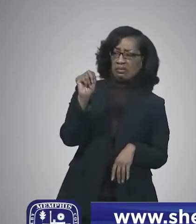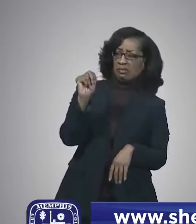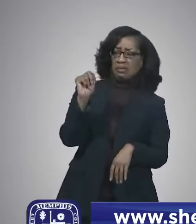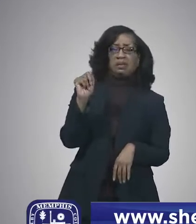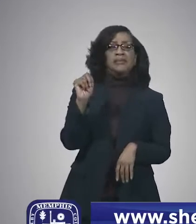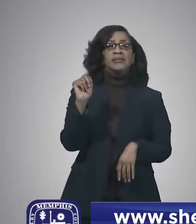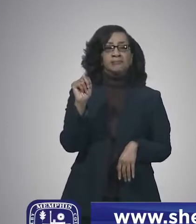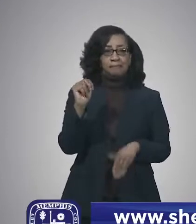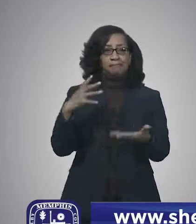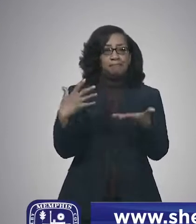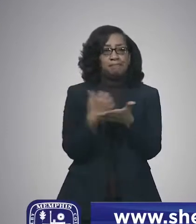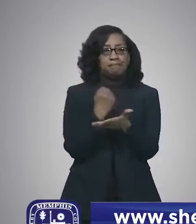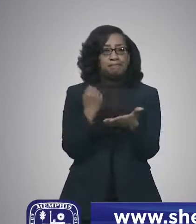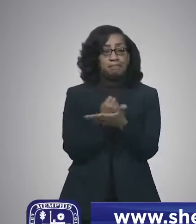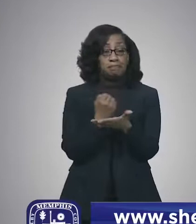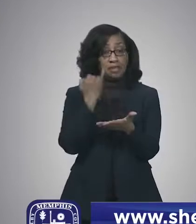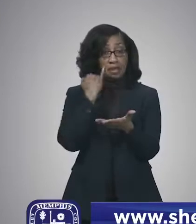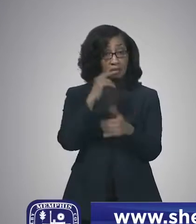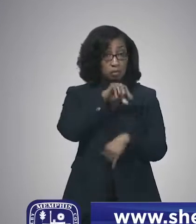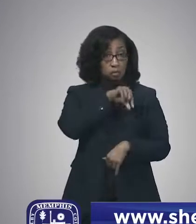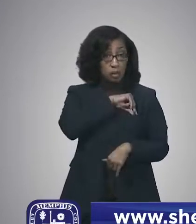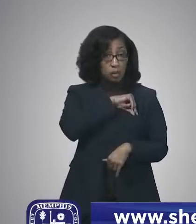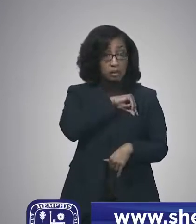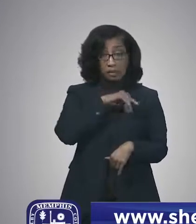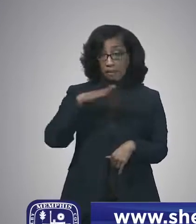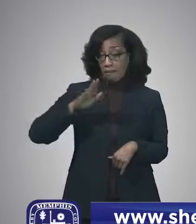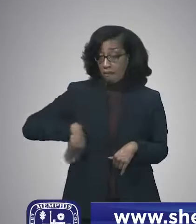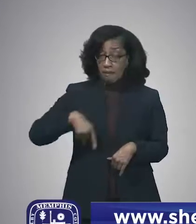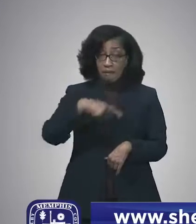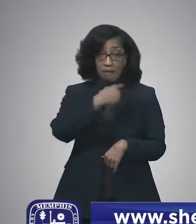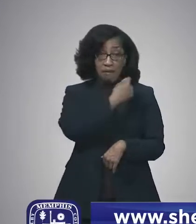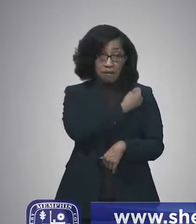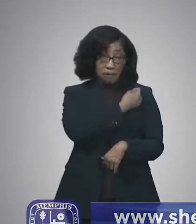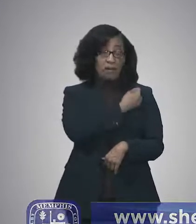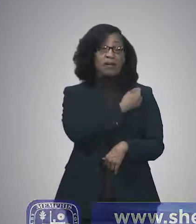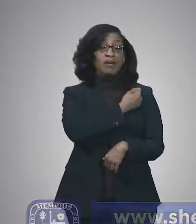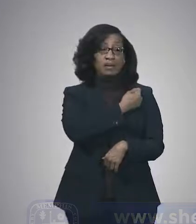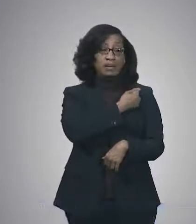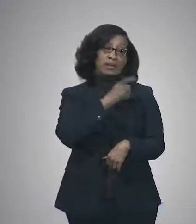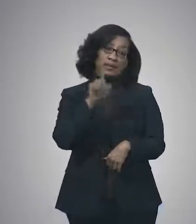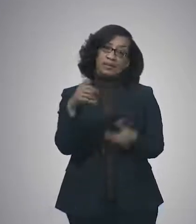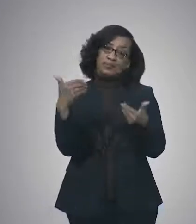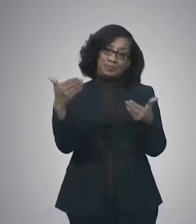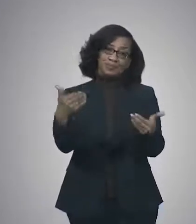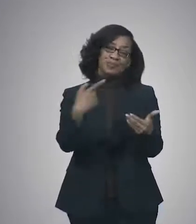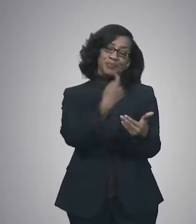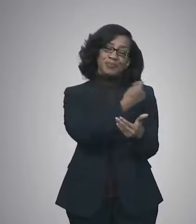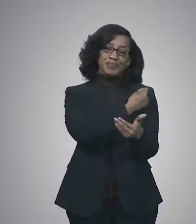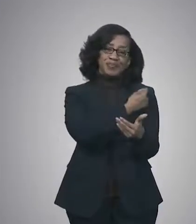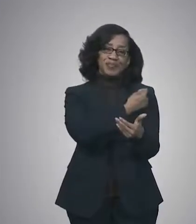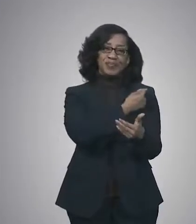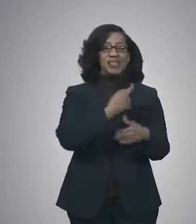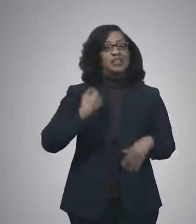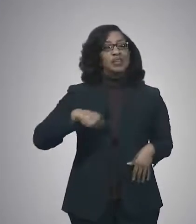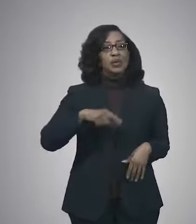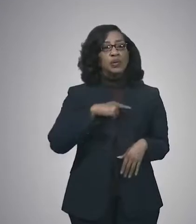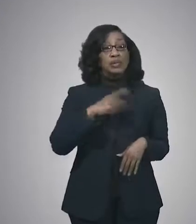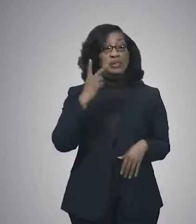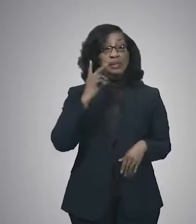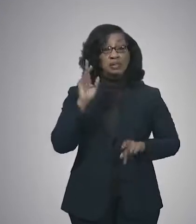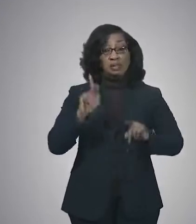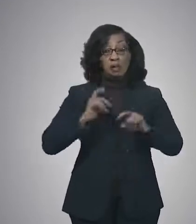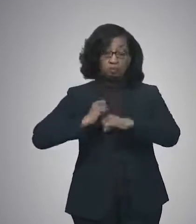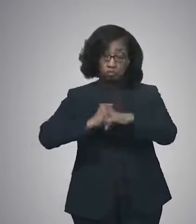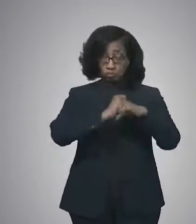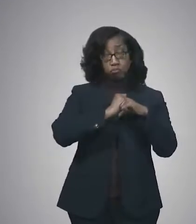advantage of the fact that if they are eligible and they have not been vaccinated yet, they need to get vaccinated. So we are seeing that people are